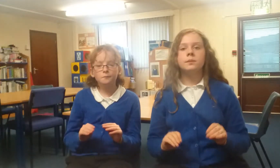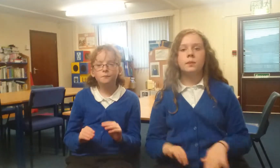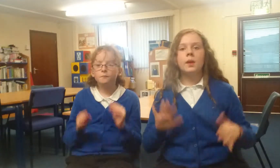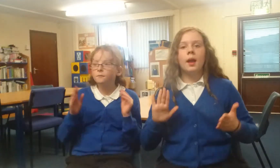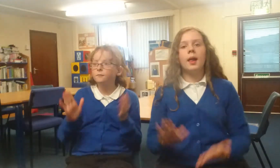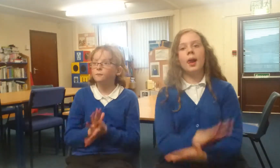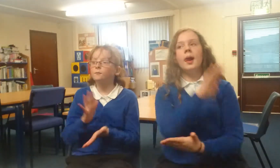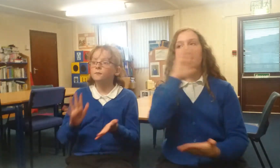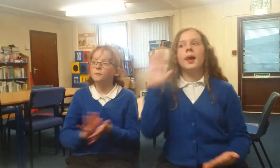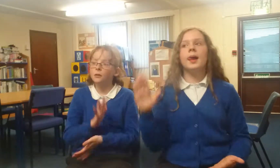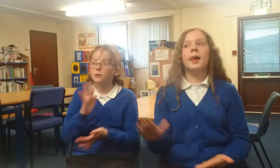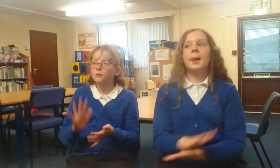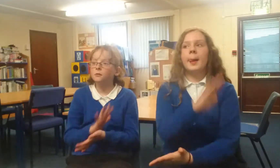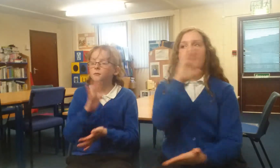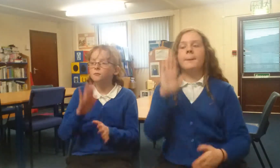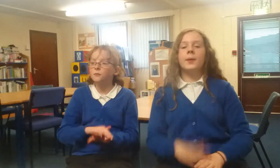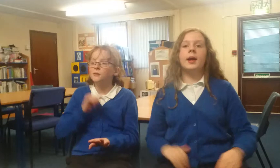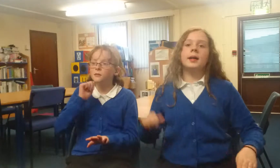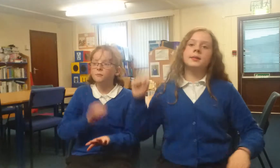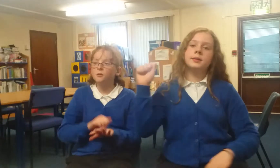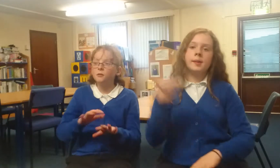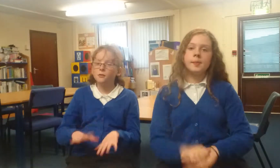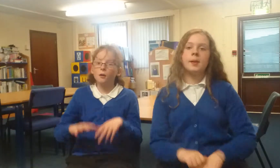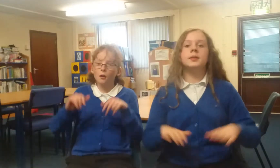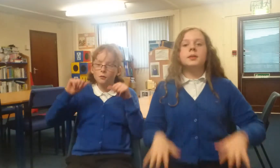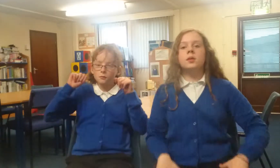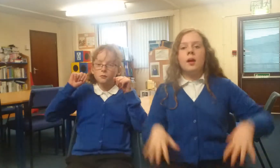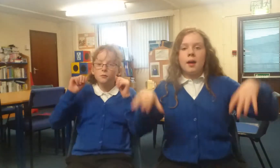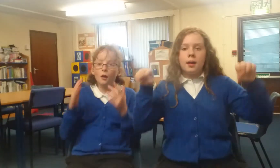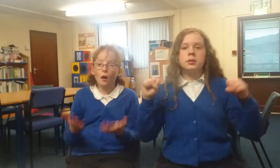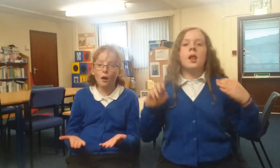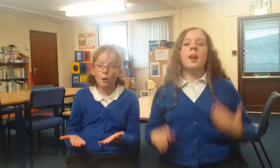Get your merry Christmas started now